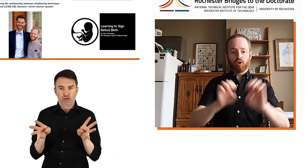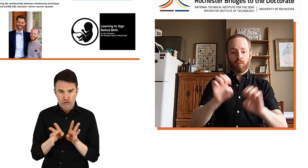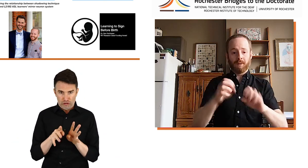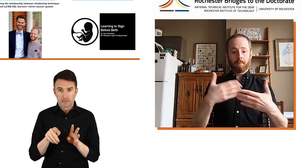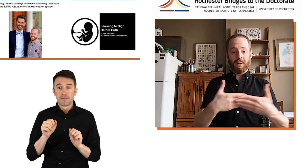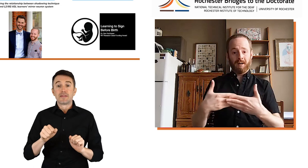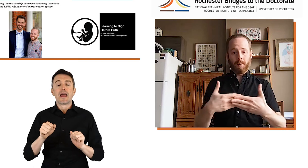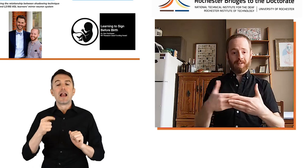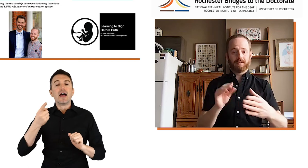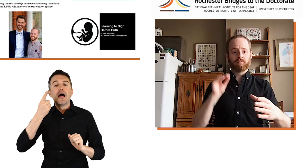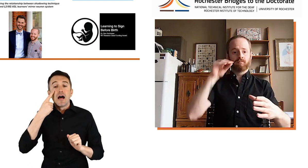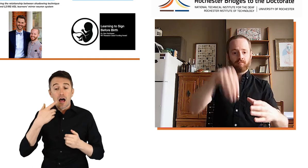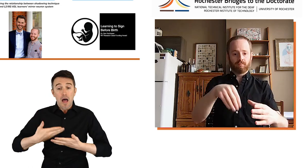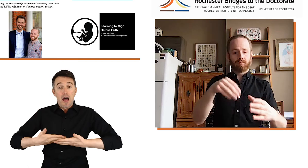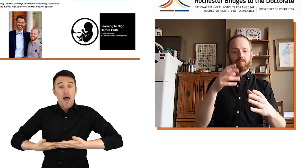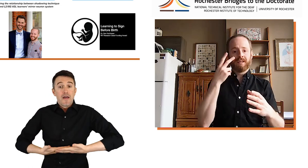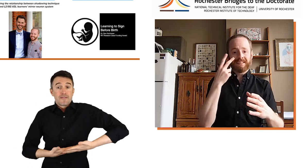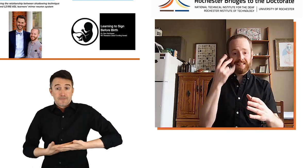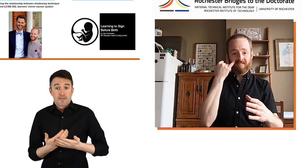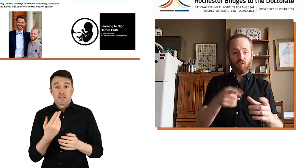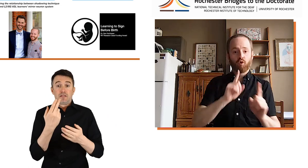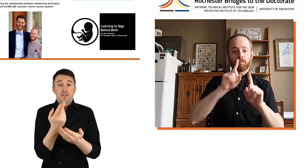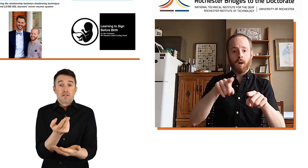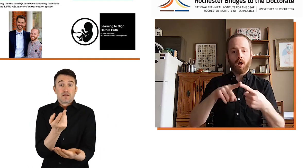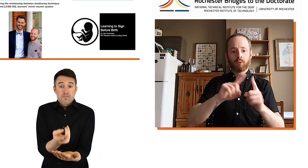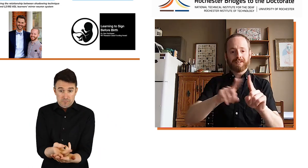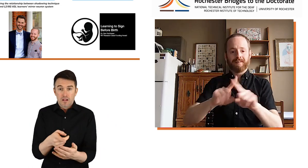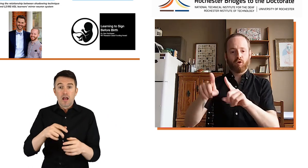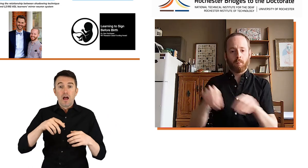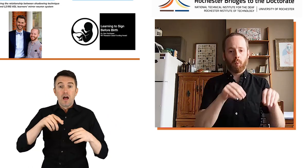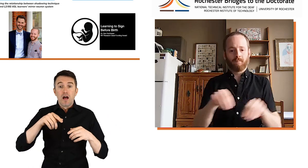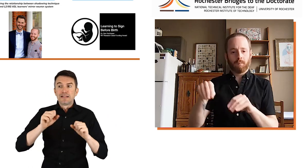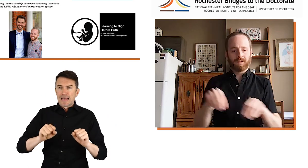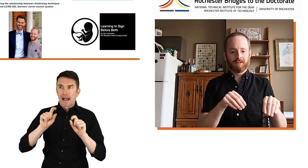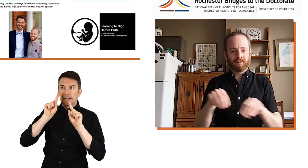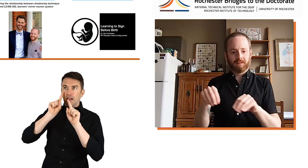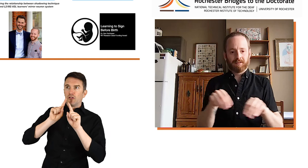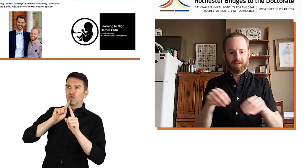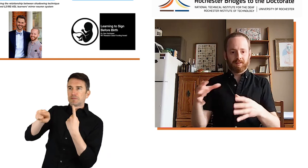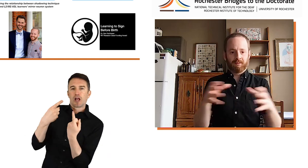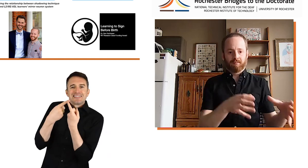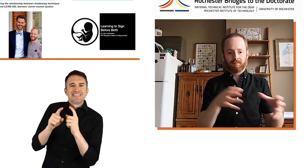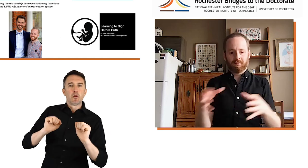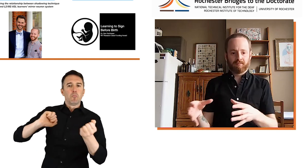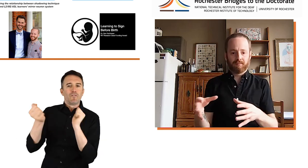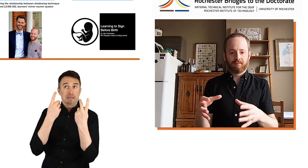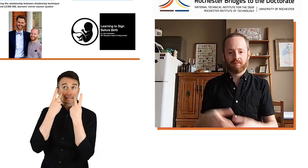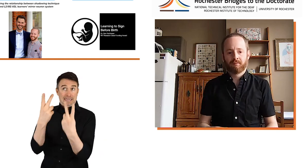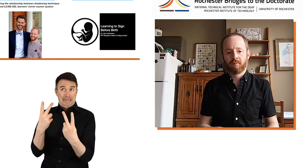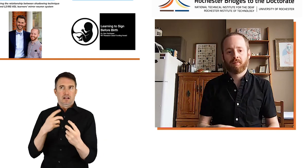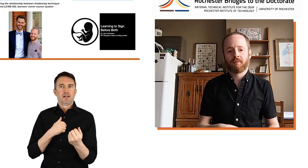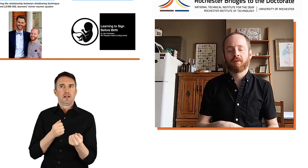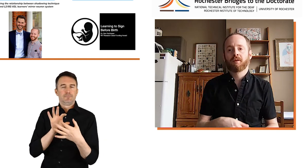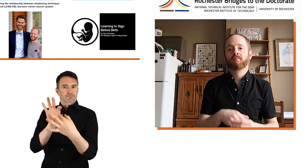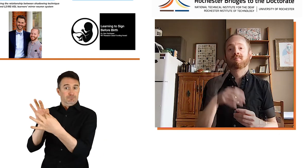crib, we could have maybe an experimental baby and see if it will respond to various